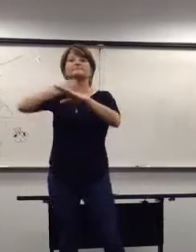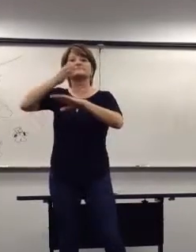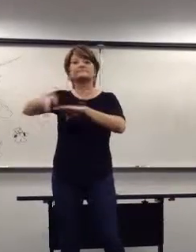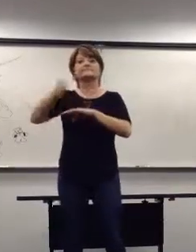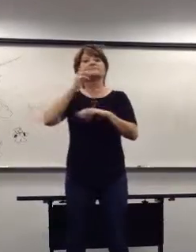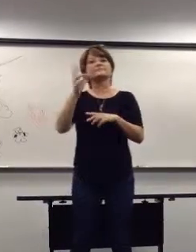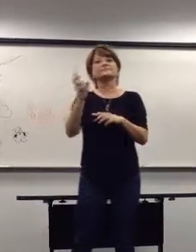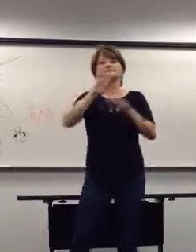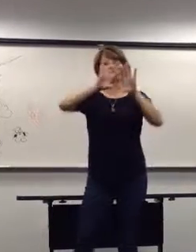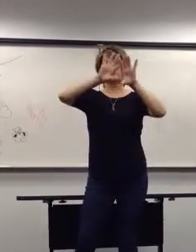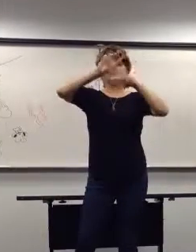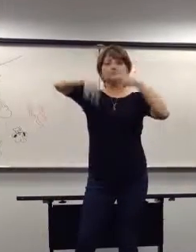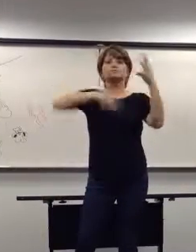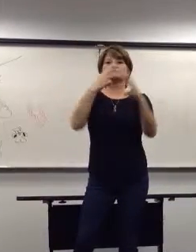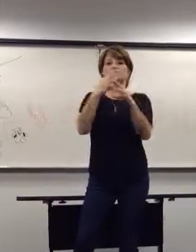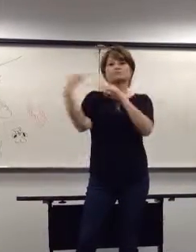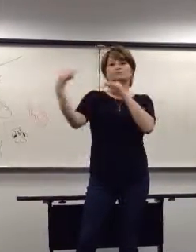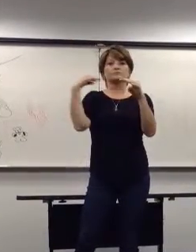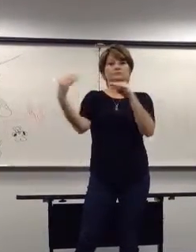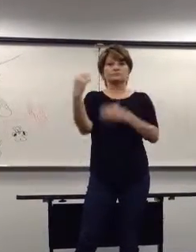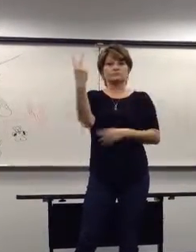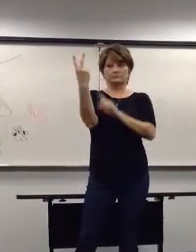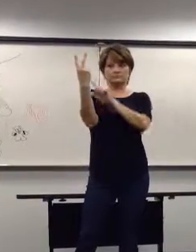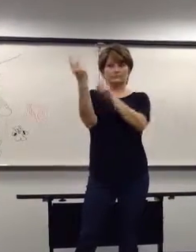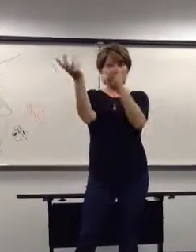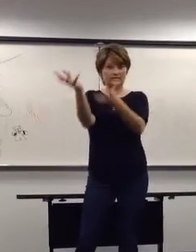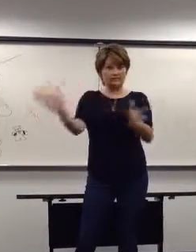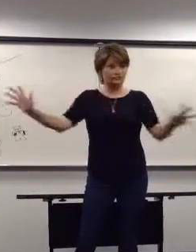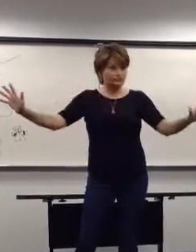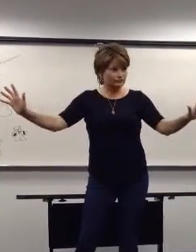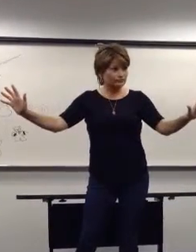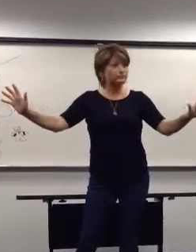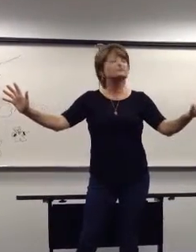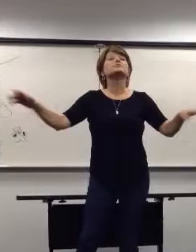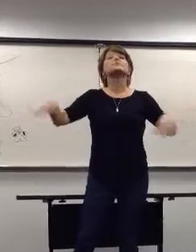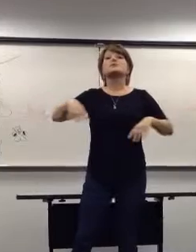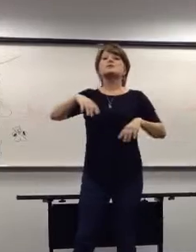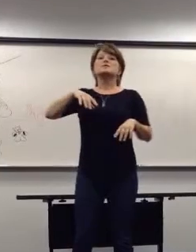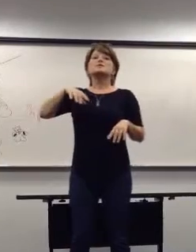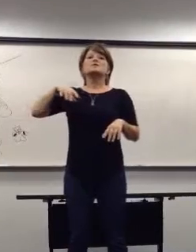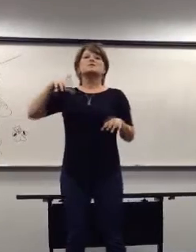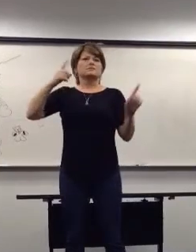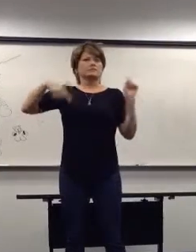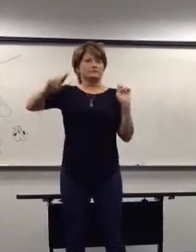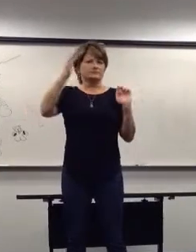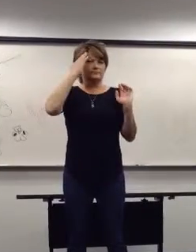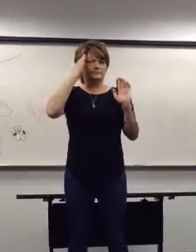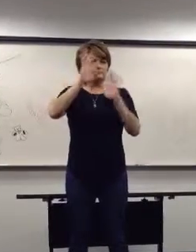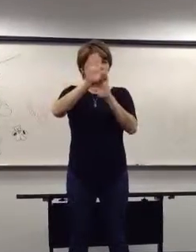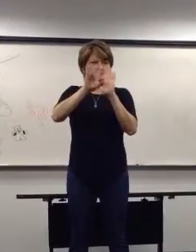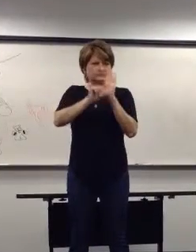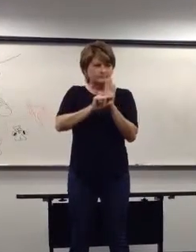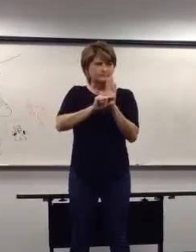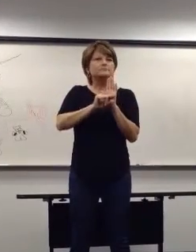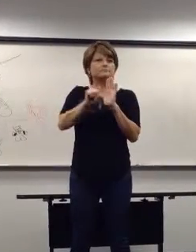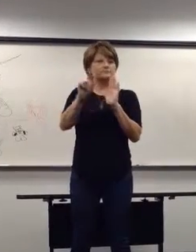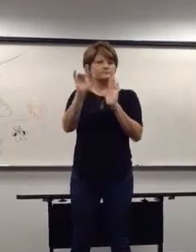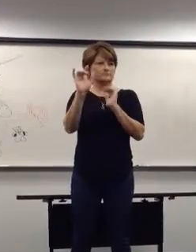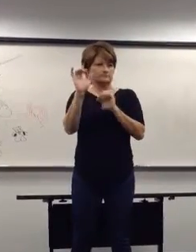1945, after World War II was done, most of